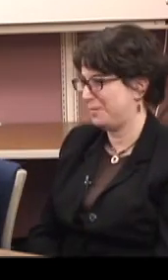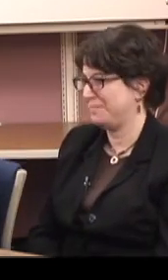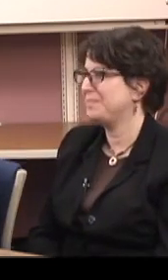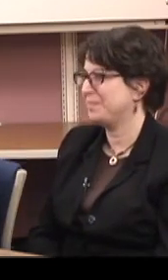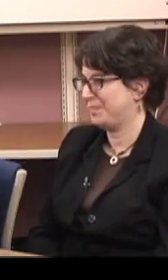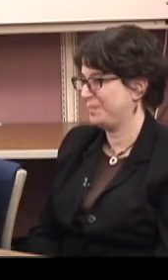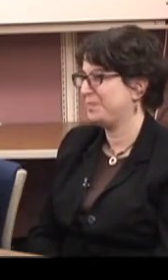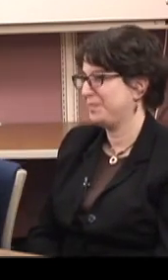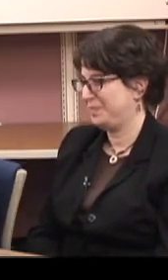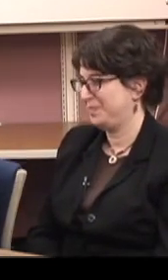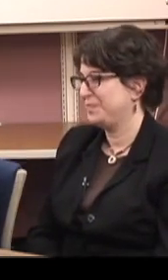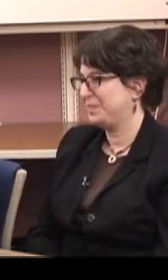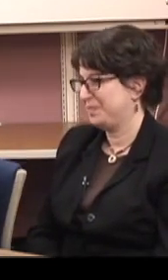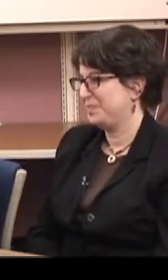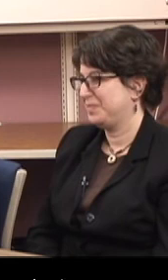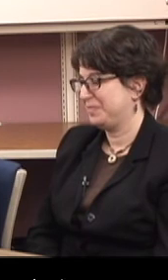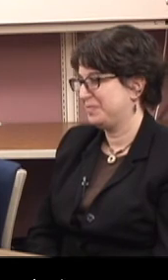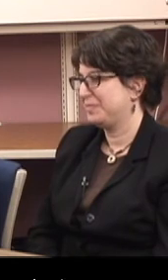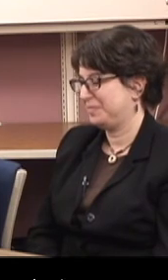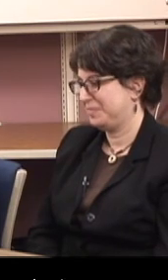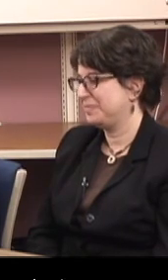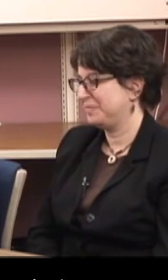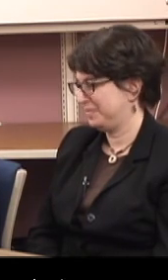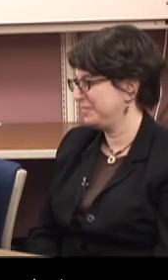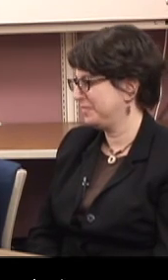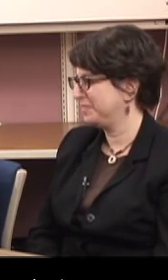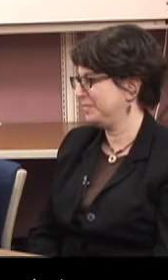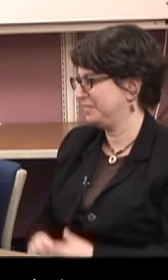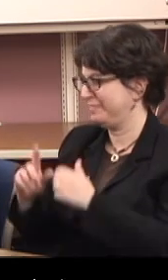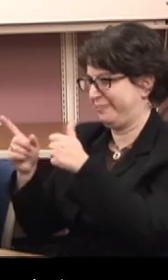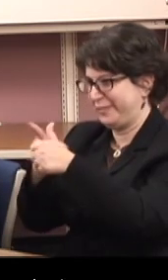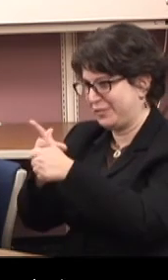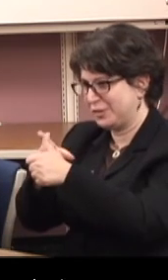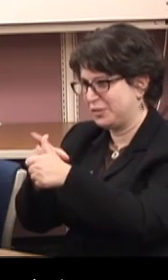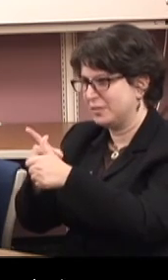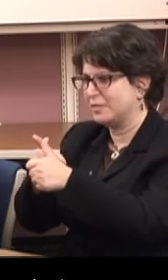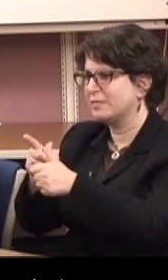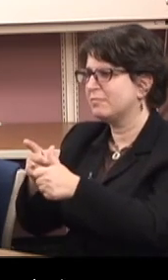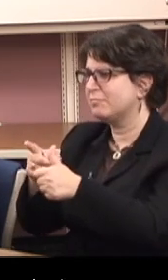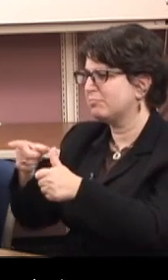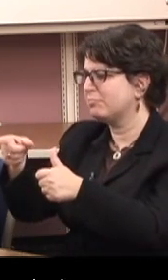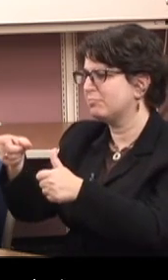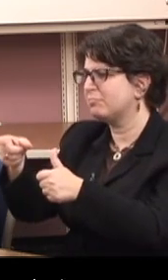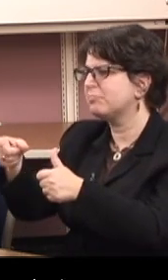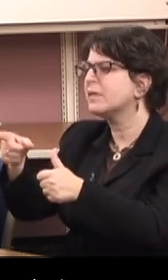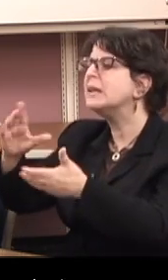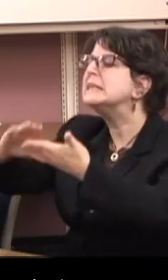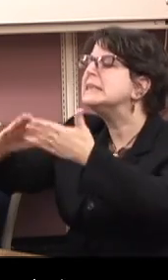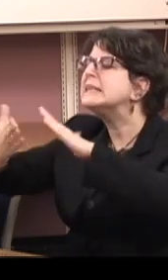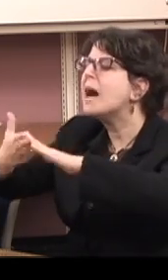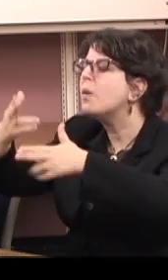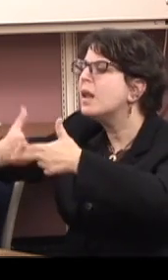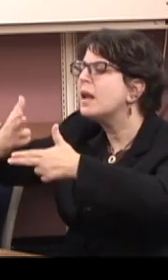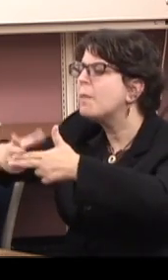Sure. Okay. First question is, you live in what town?